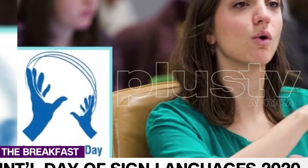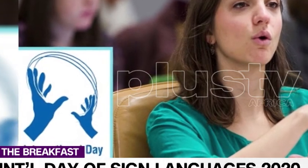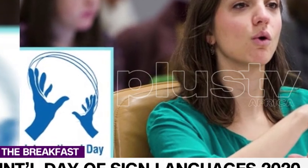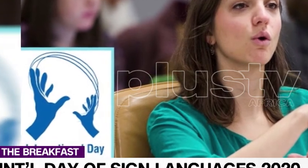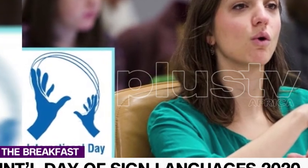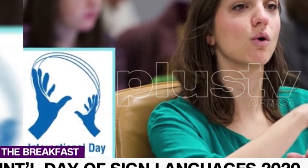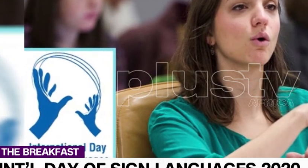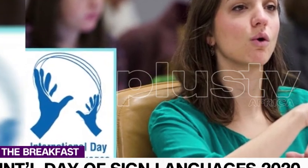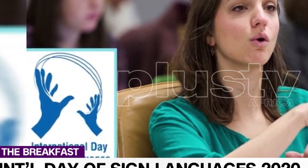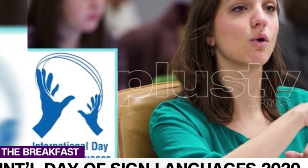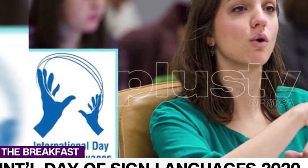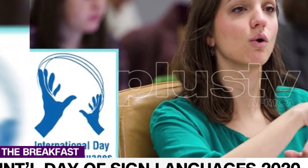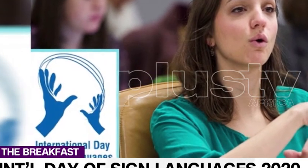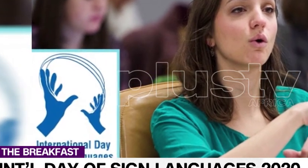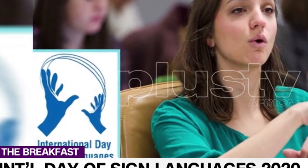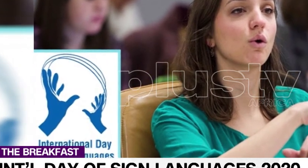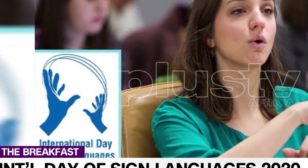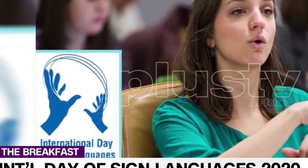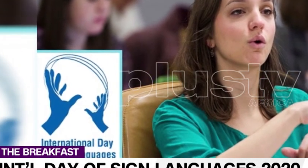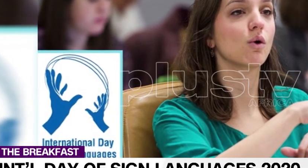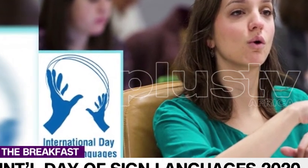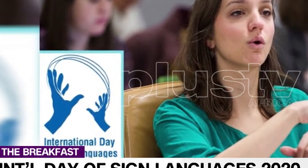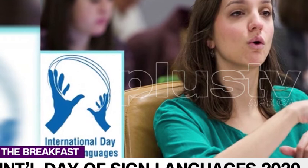they use more than 300 different sign languages.